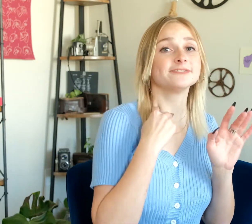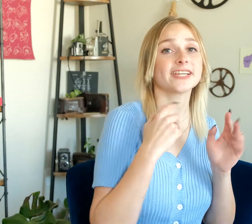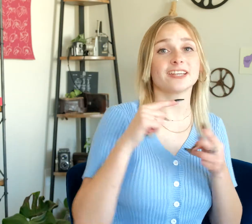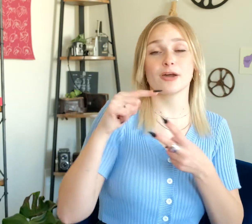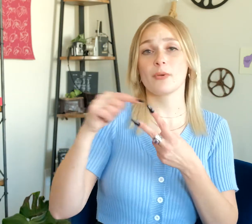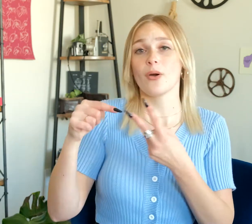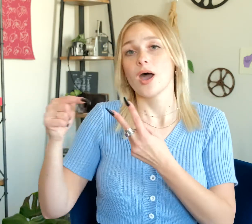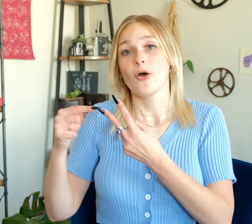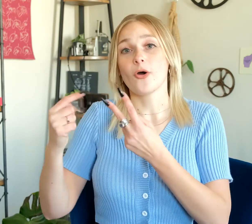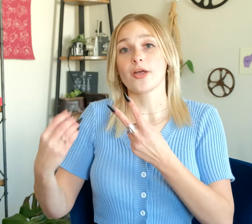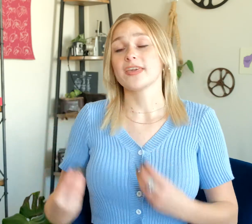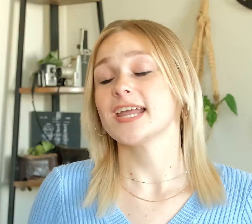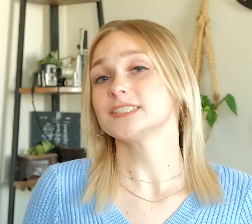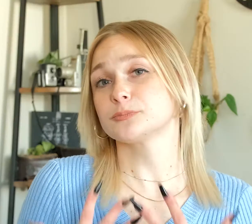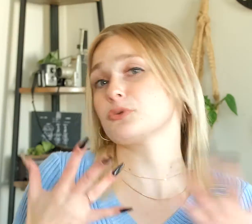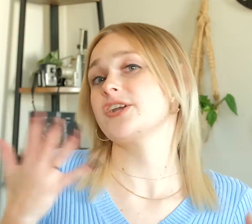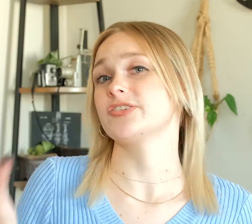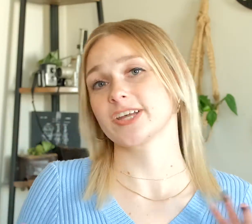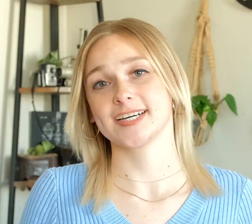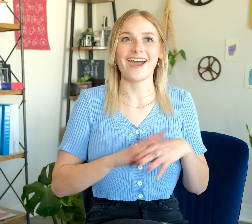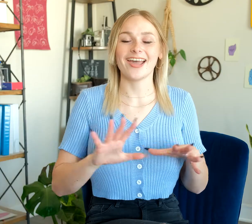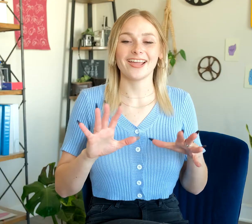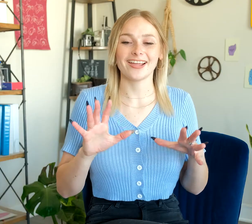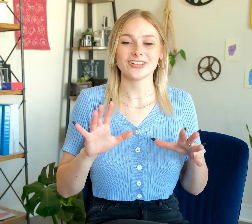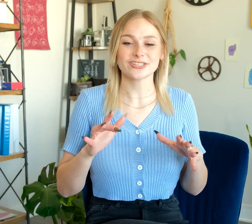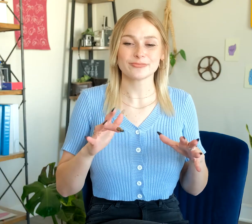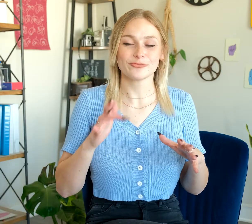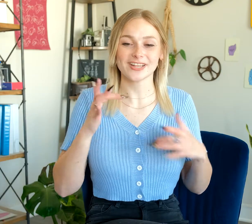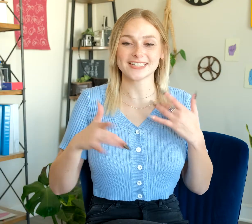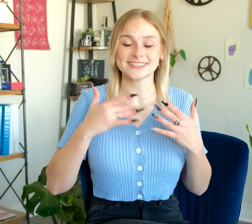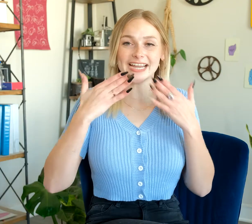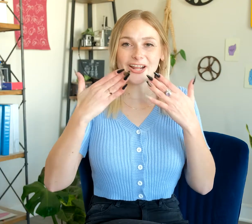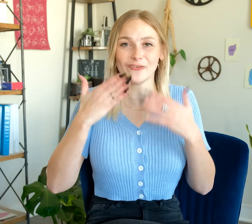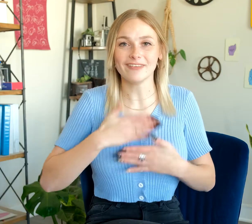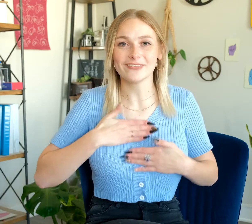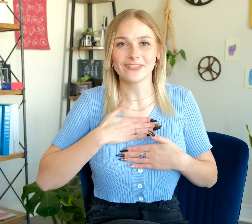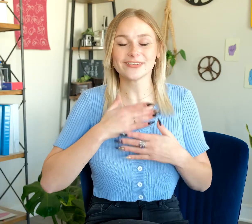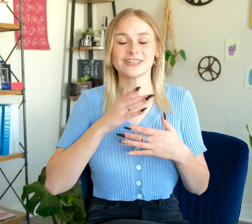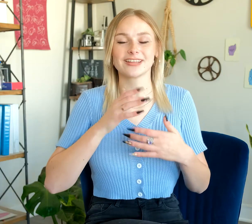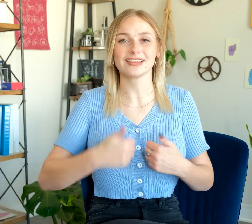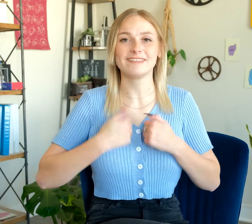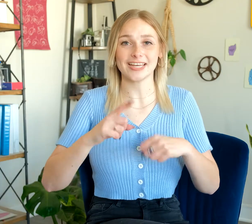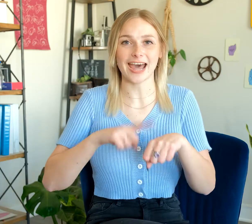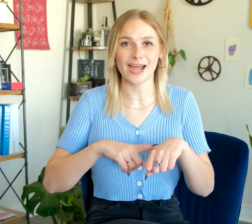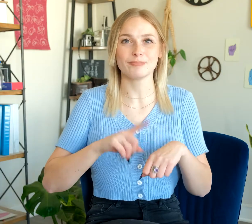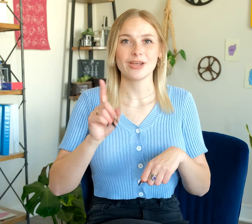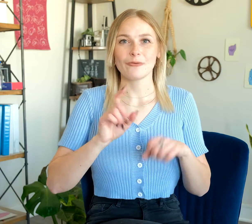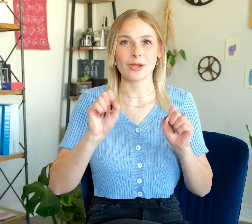victim or the inspiration. I'm really excited and grateful to live that time where